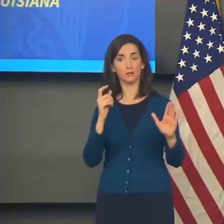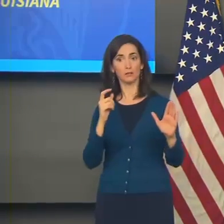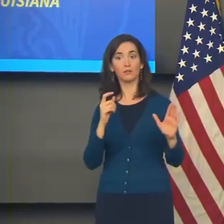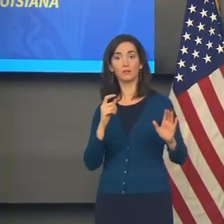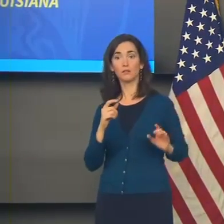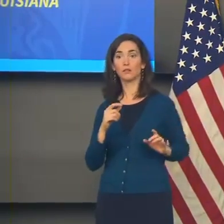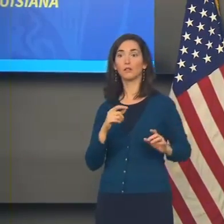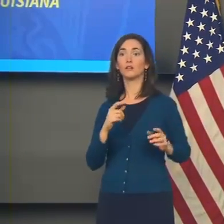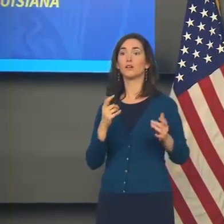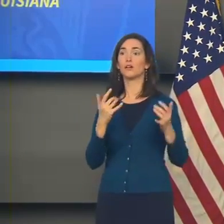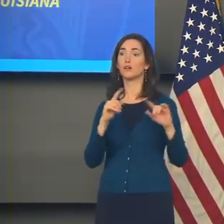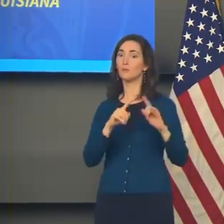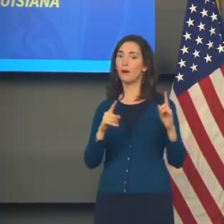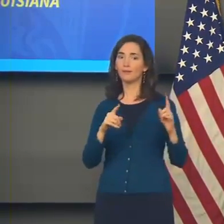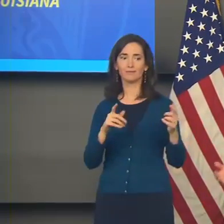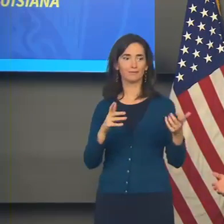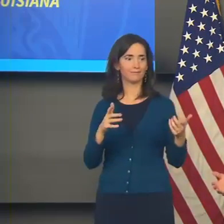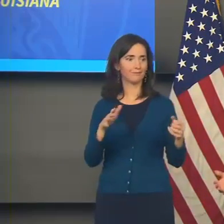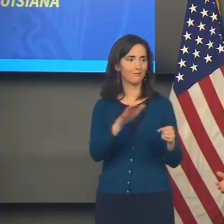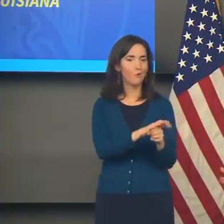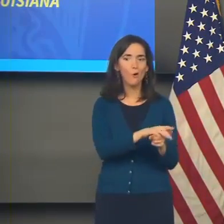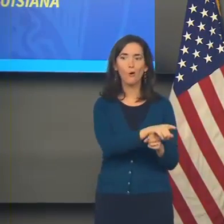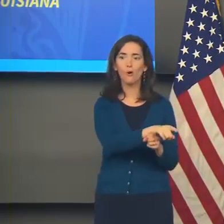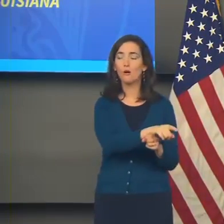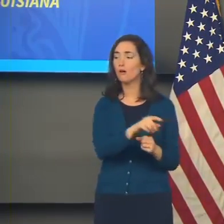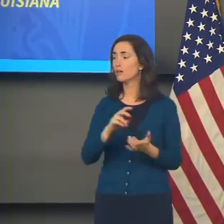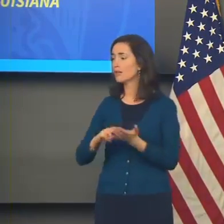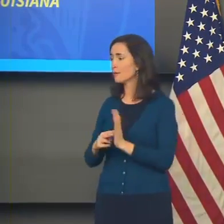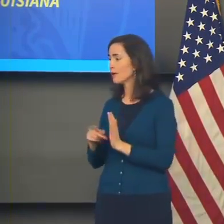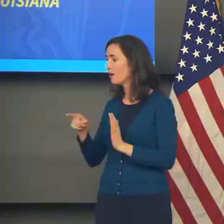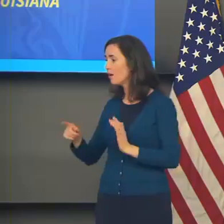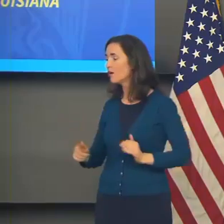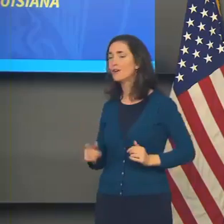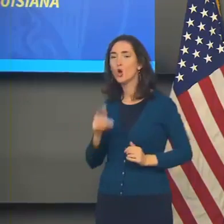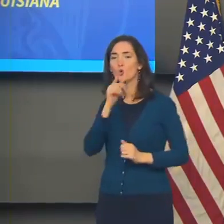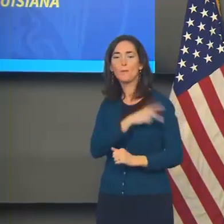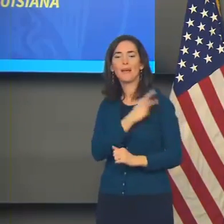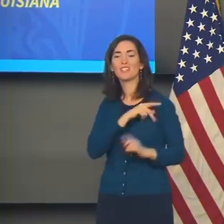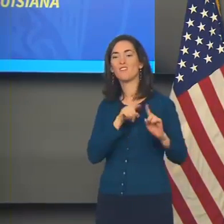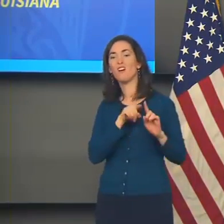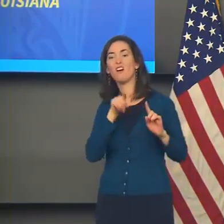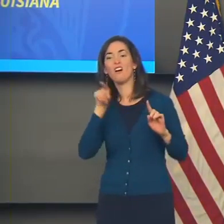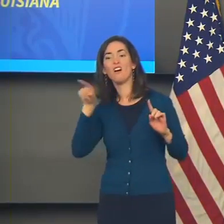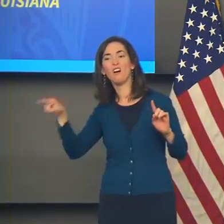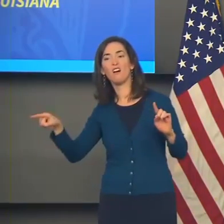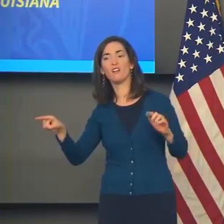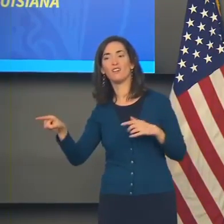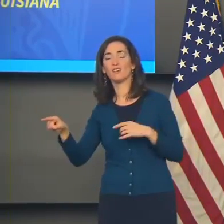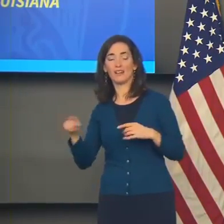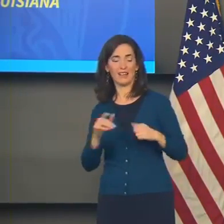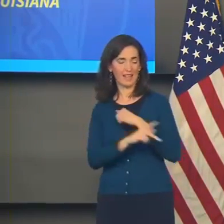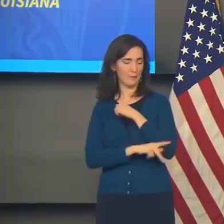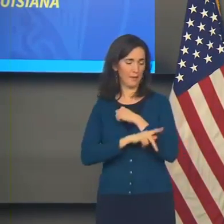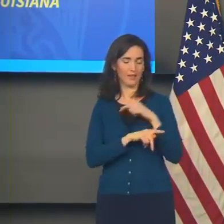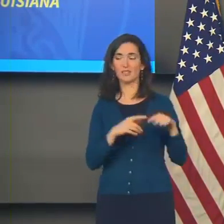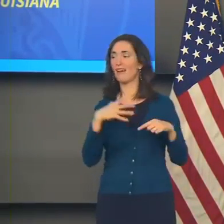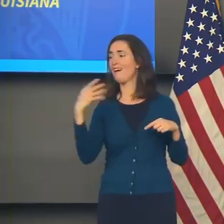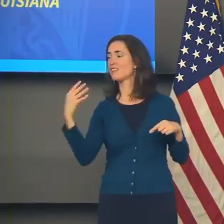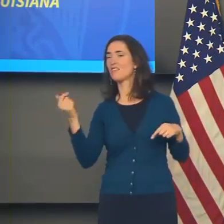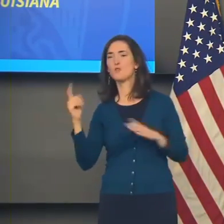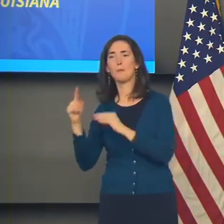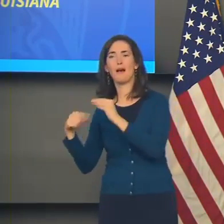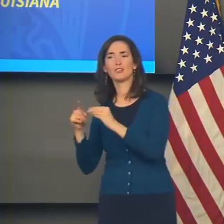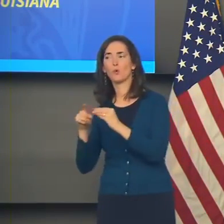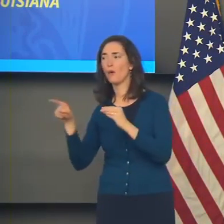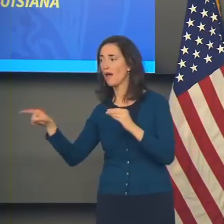need their help, that have the unfortunate of living just a few miles outside of that parish right